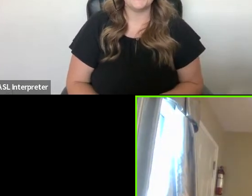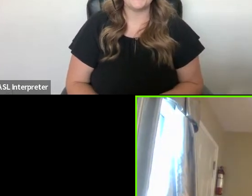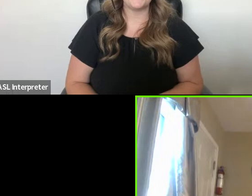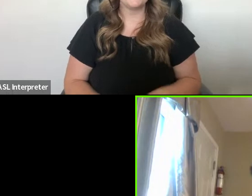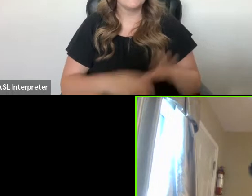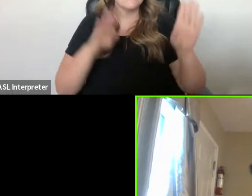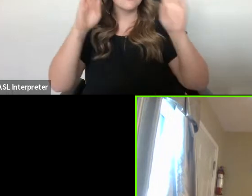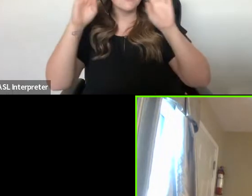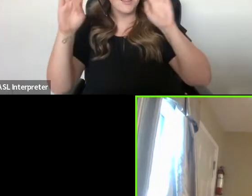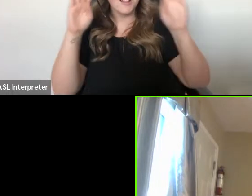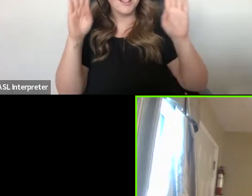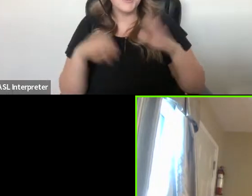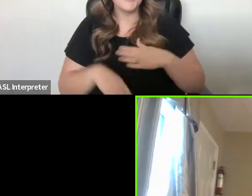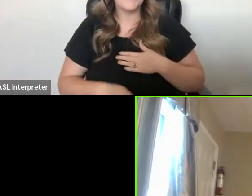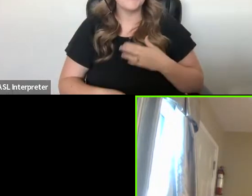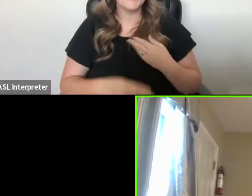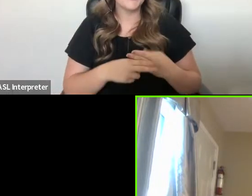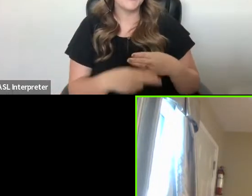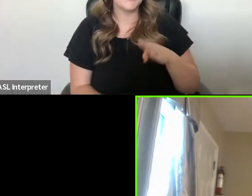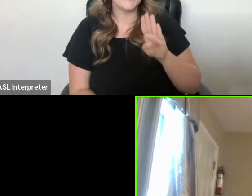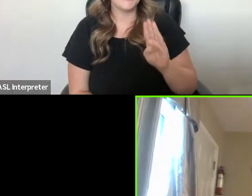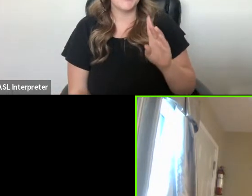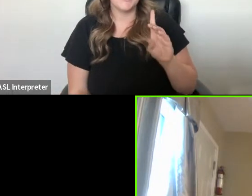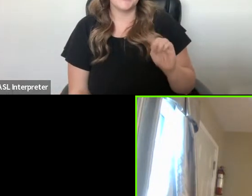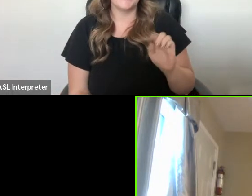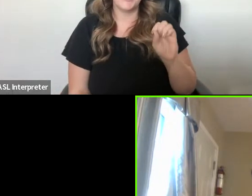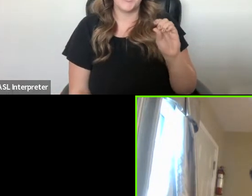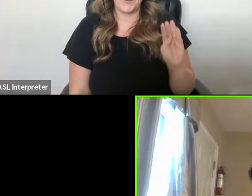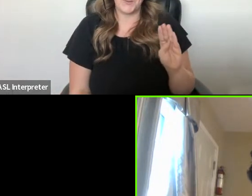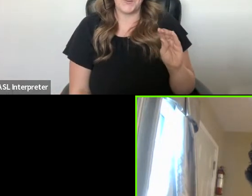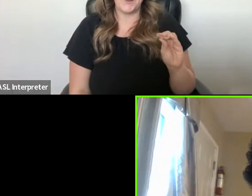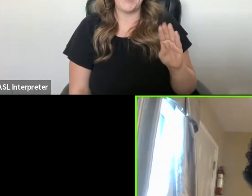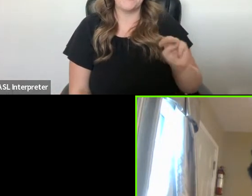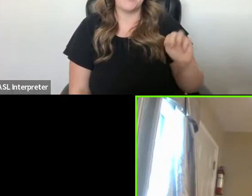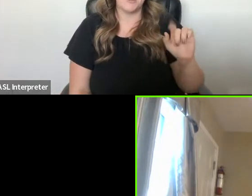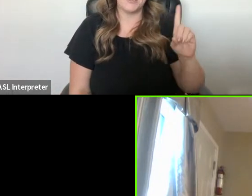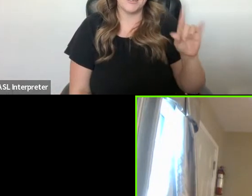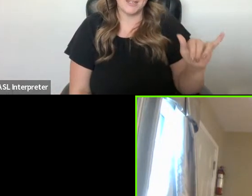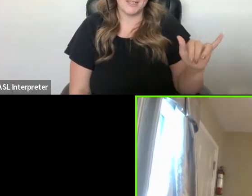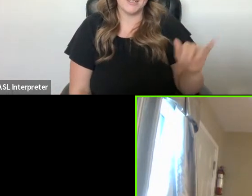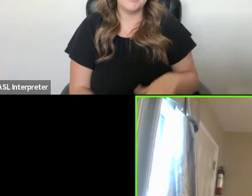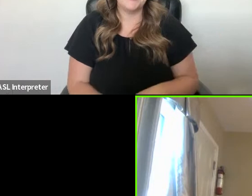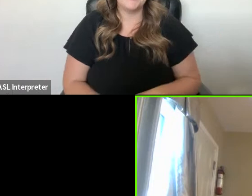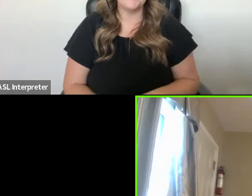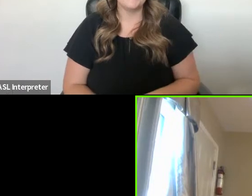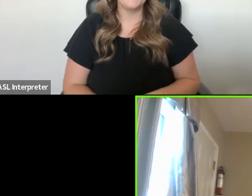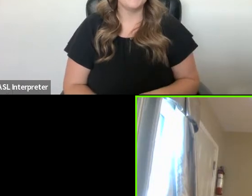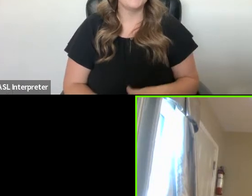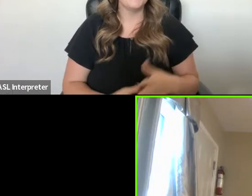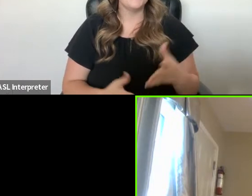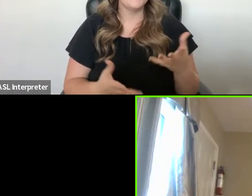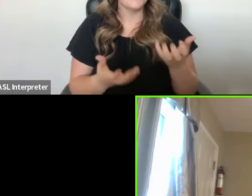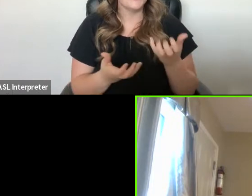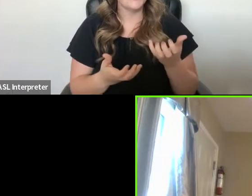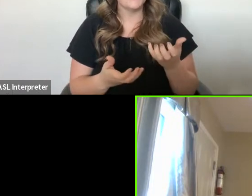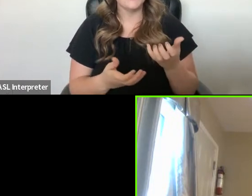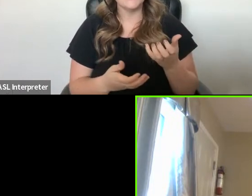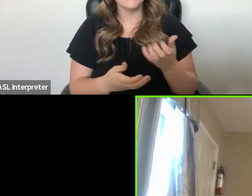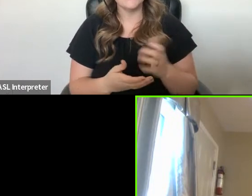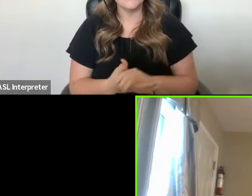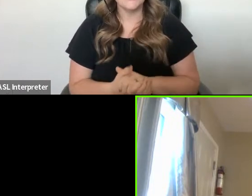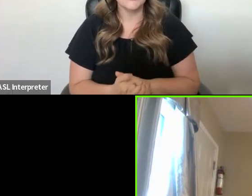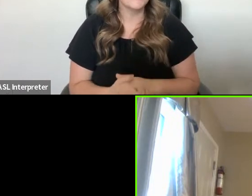Hello, my name is Abdelrahman al-Mahdi. I would like to share some personal reflections